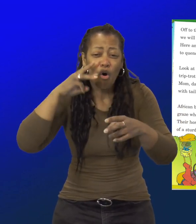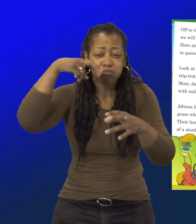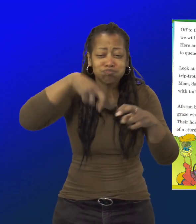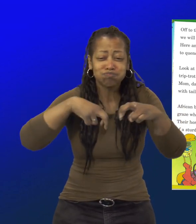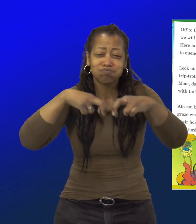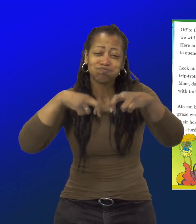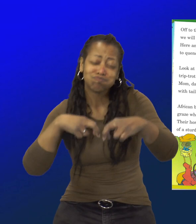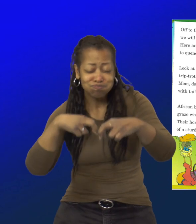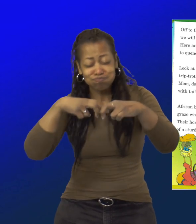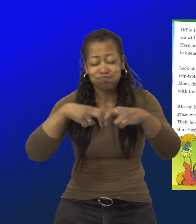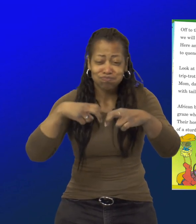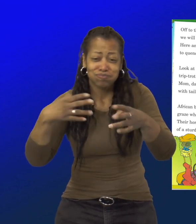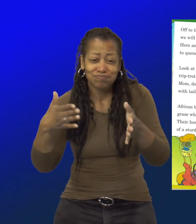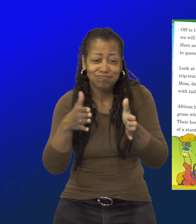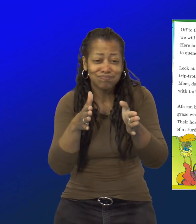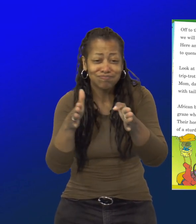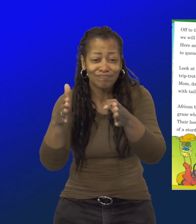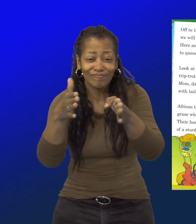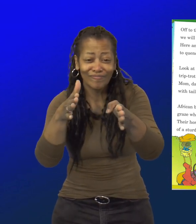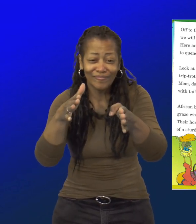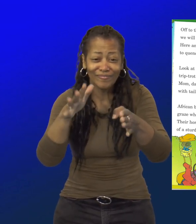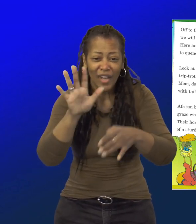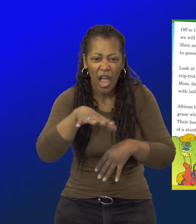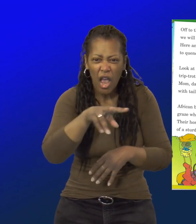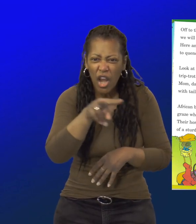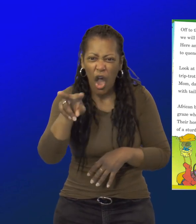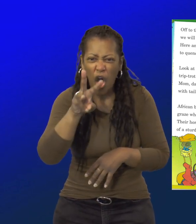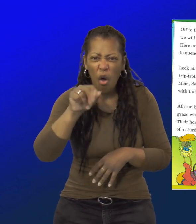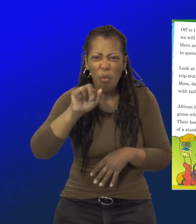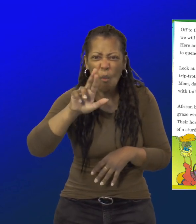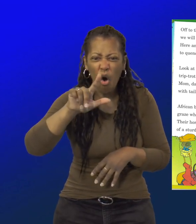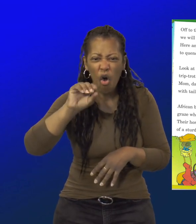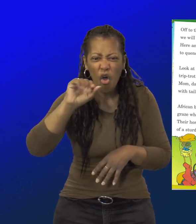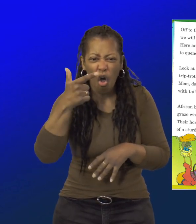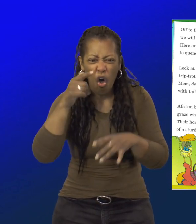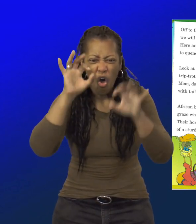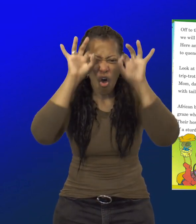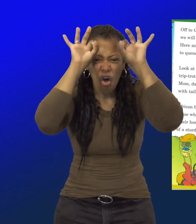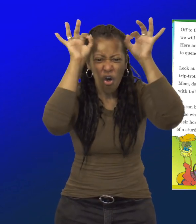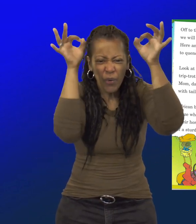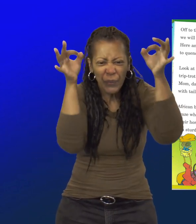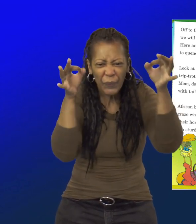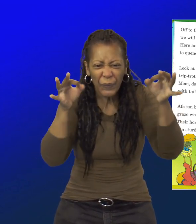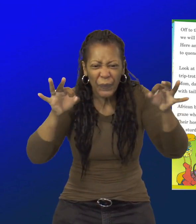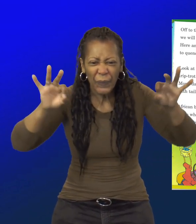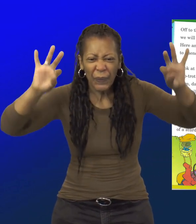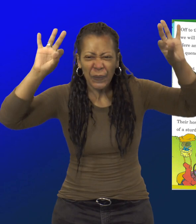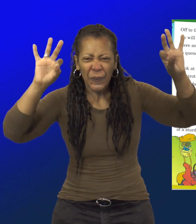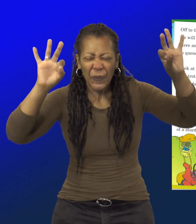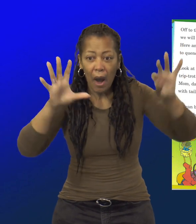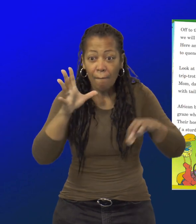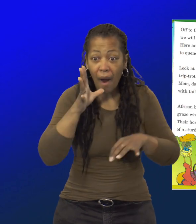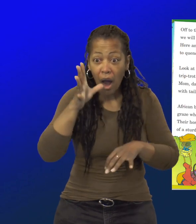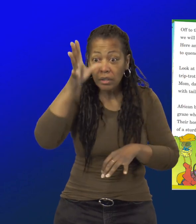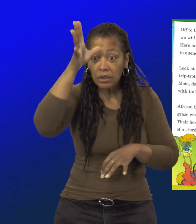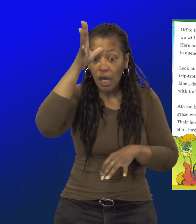quench their thirst. Look at those war hogs trip-trot over there, mom,